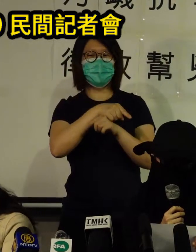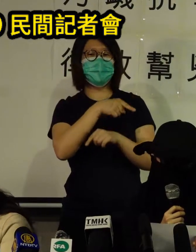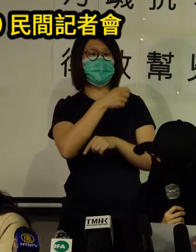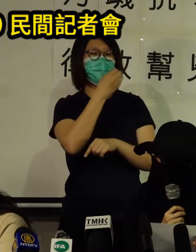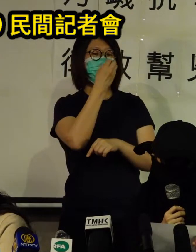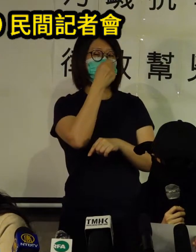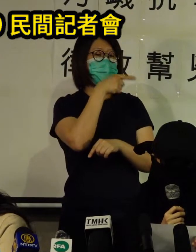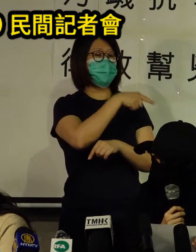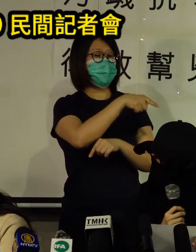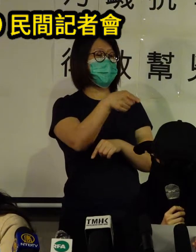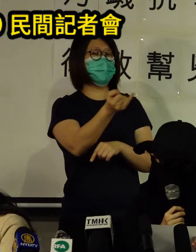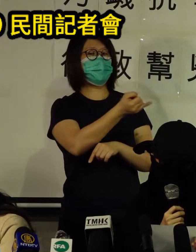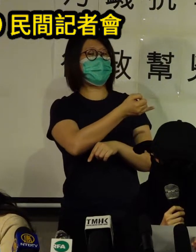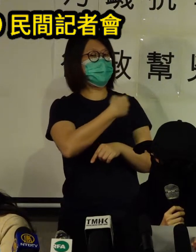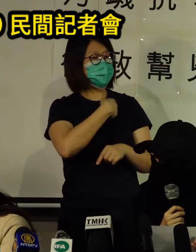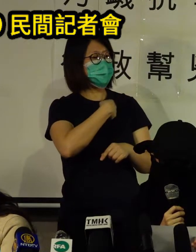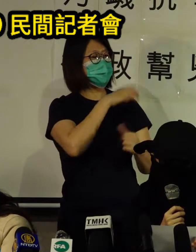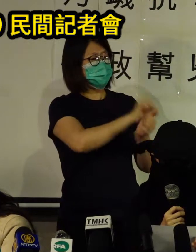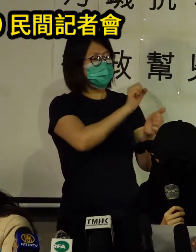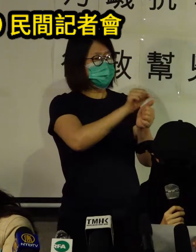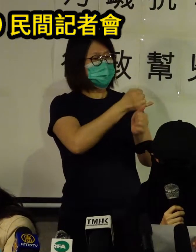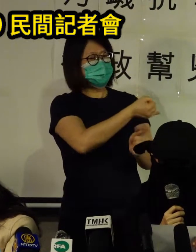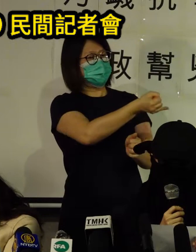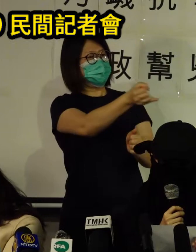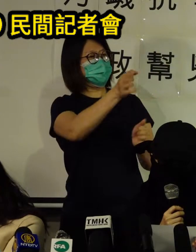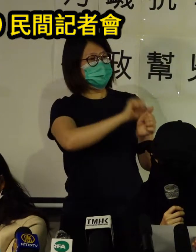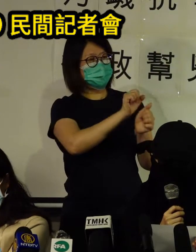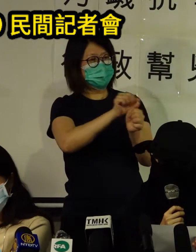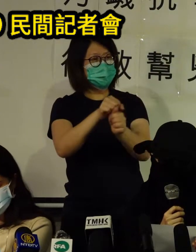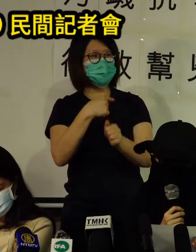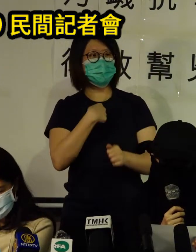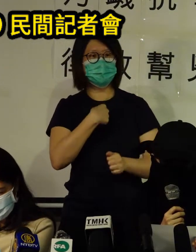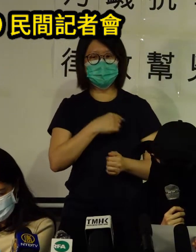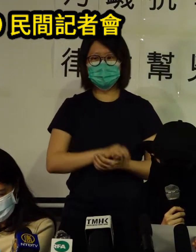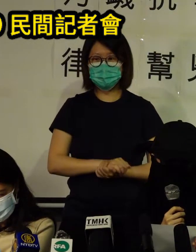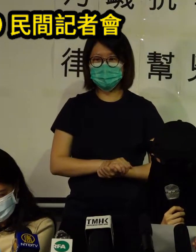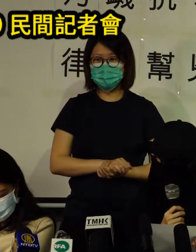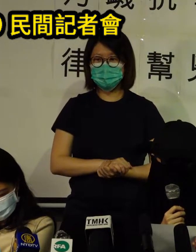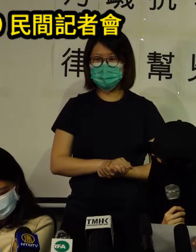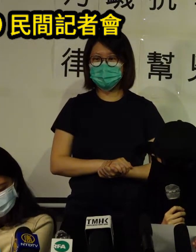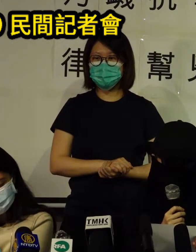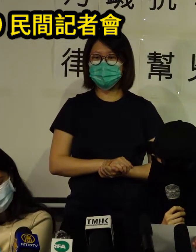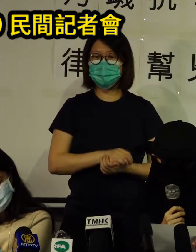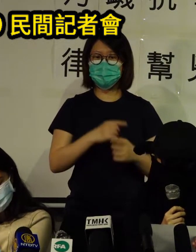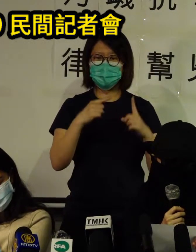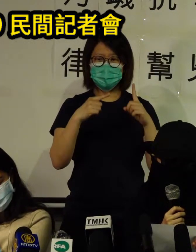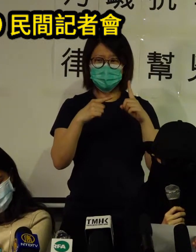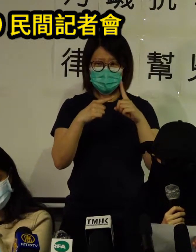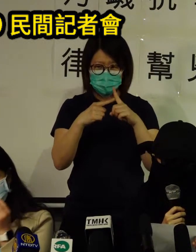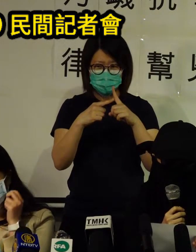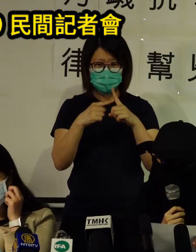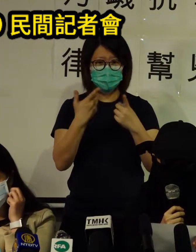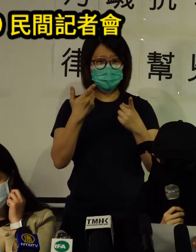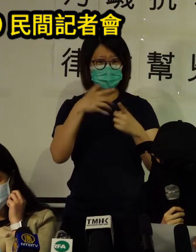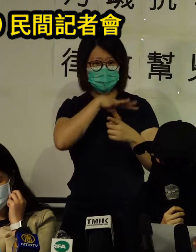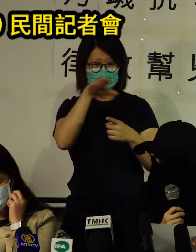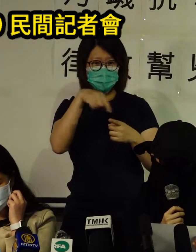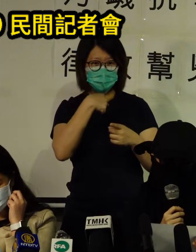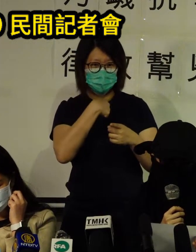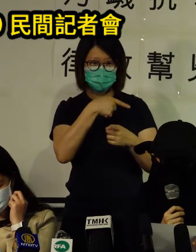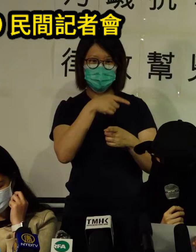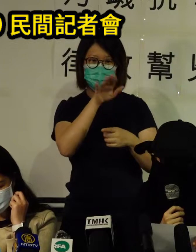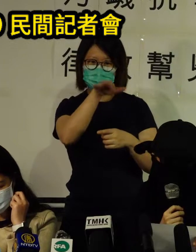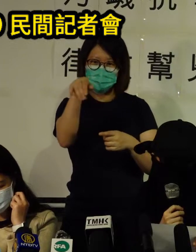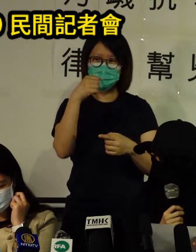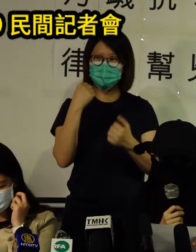the same brutal repression of dissidents in the name of anti-terrorism and fear-ongering the public with their